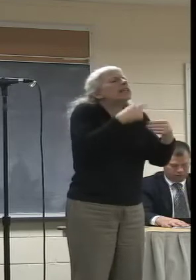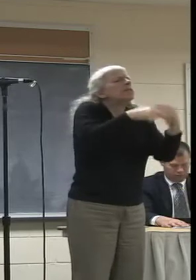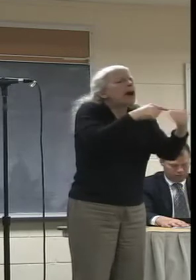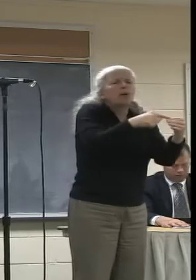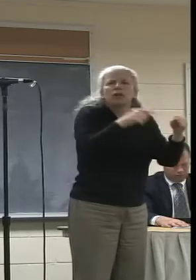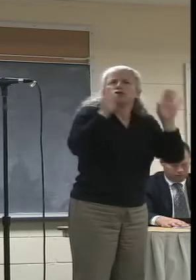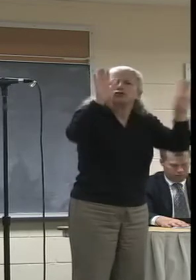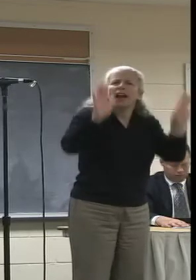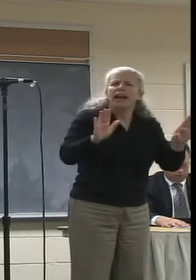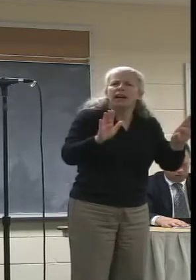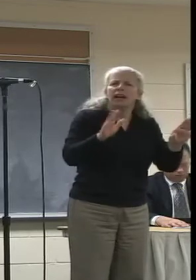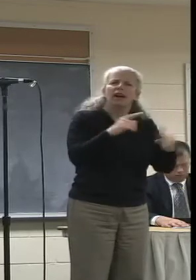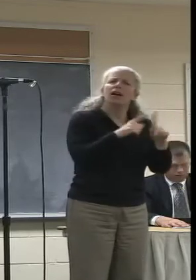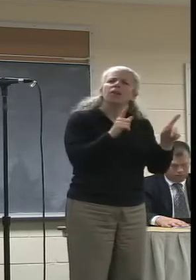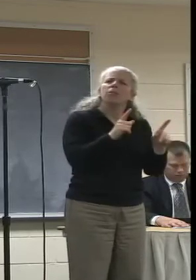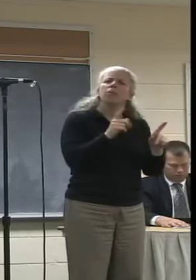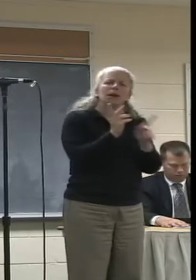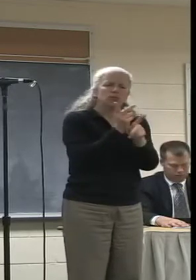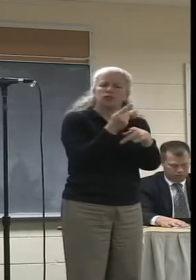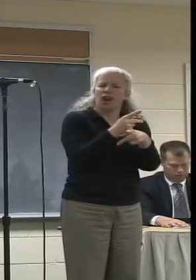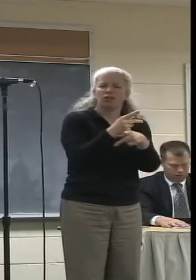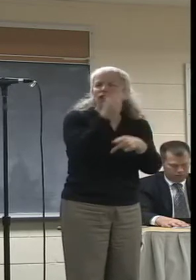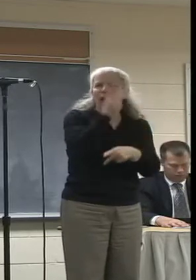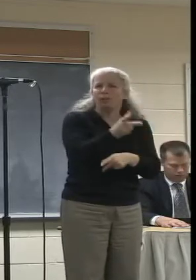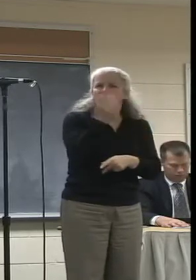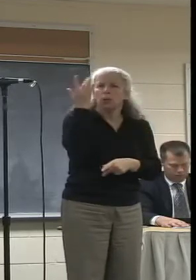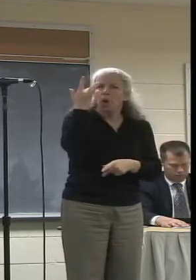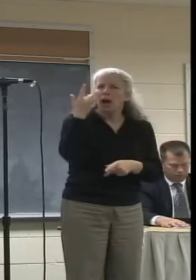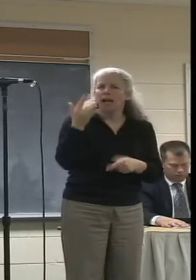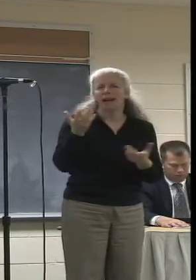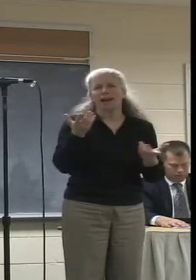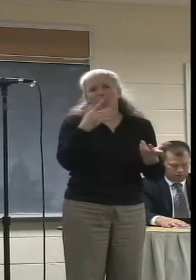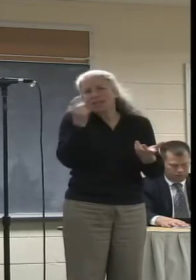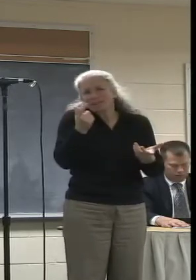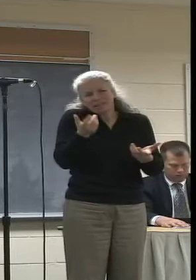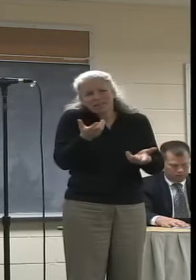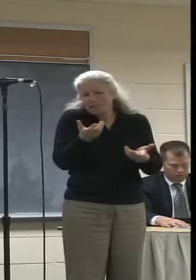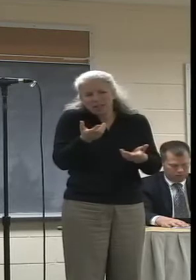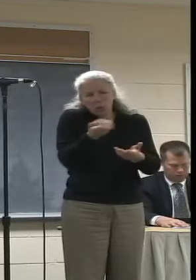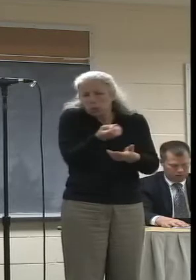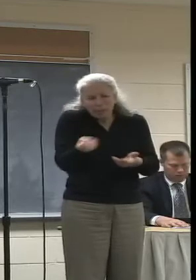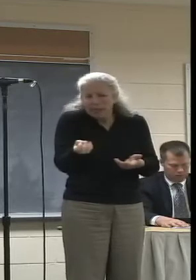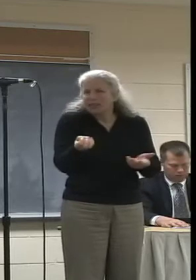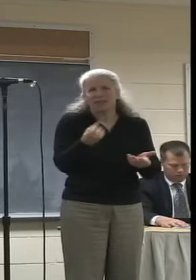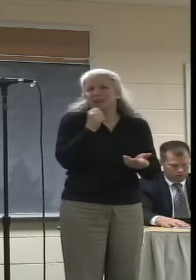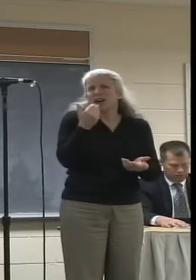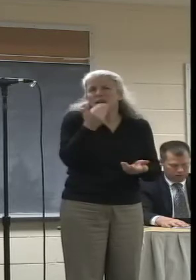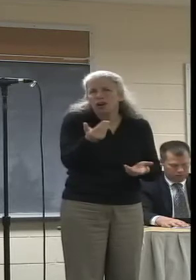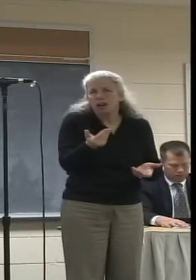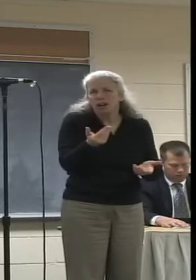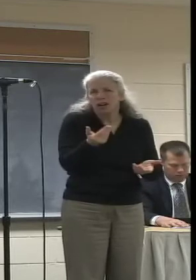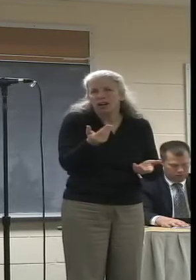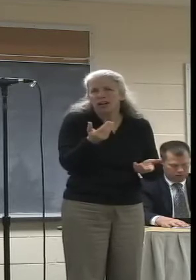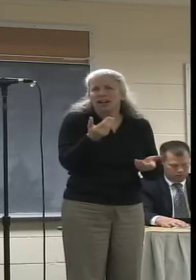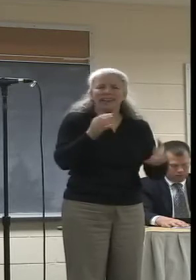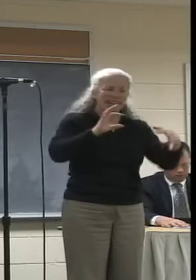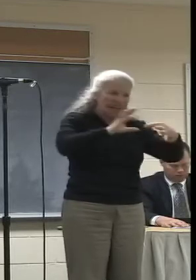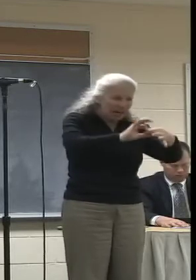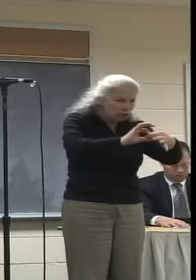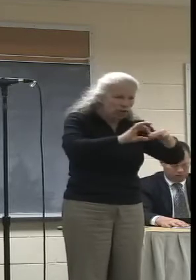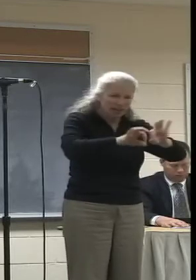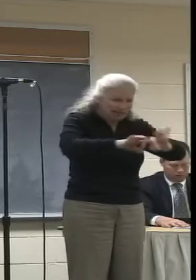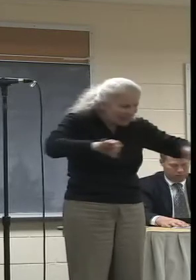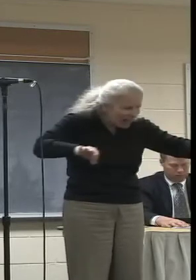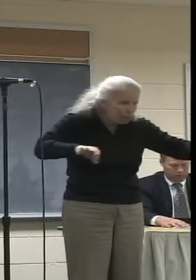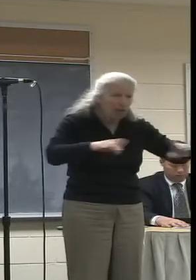Our production values are pretty good, but they could be better. So I think that the funding needs to reflect what the equipment and the connections that we need